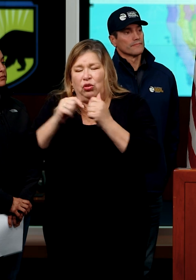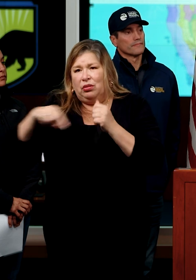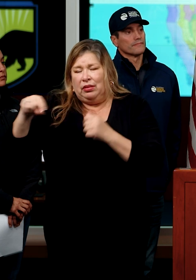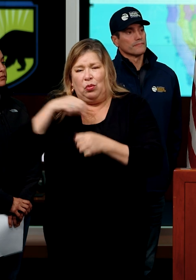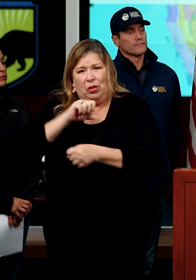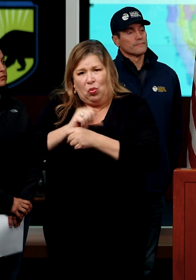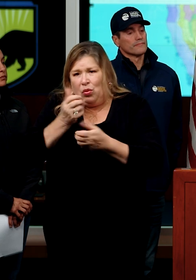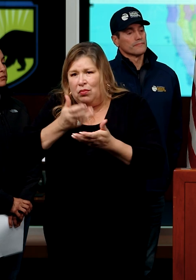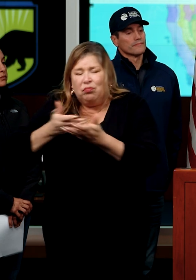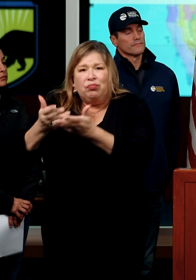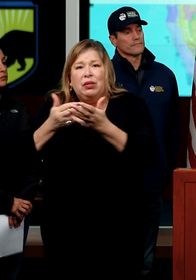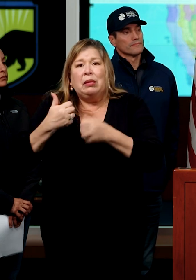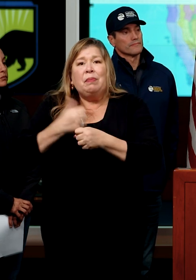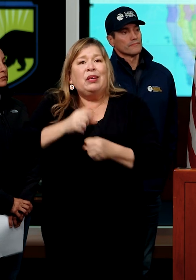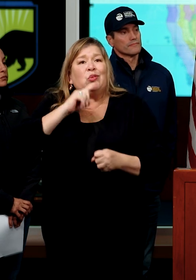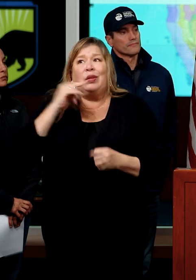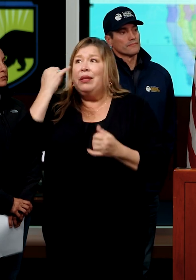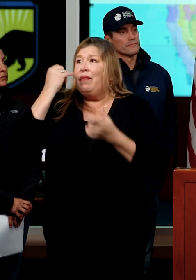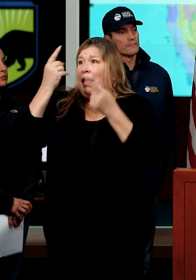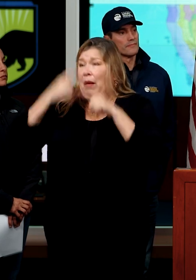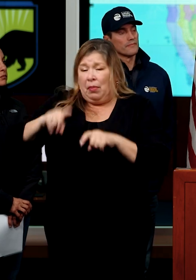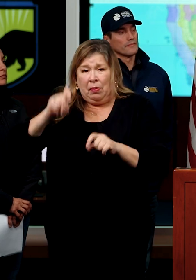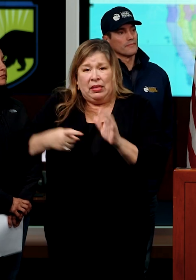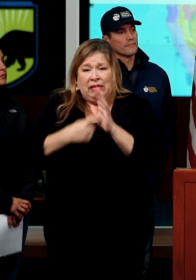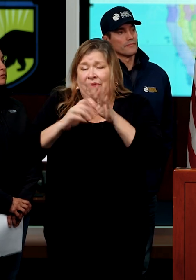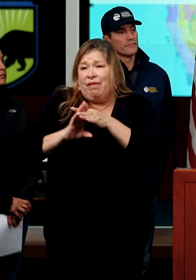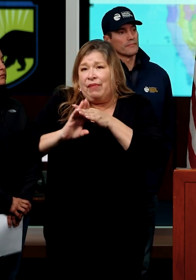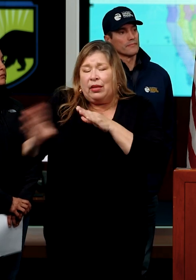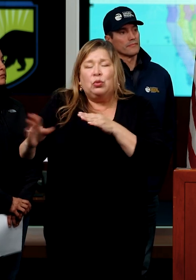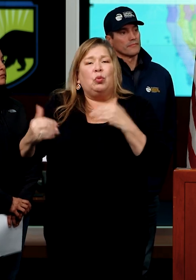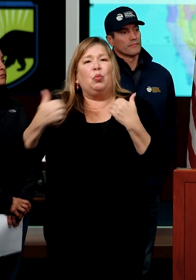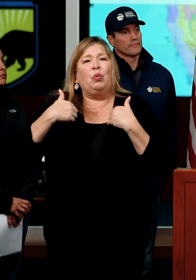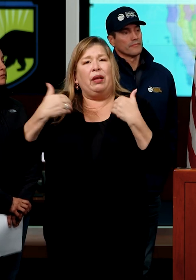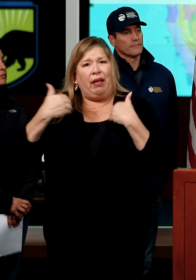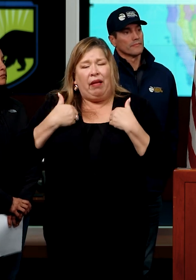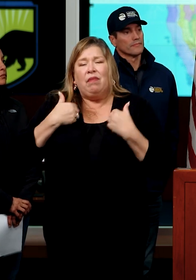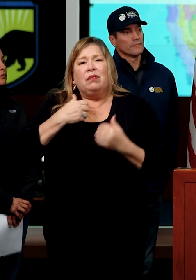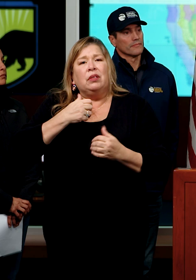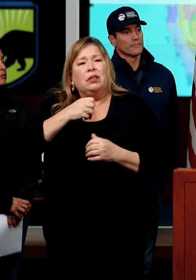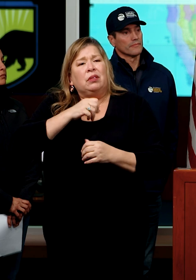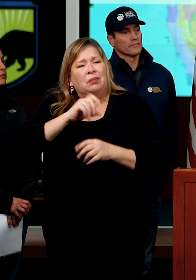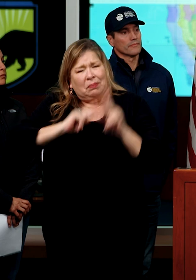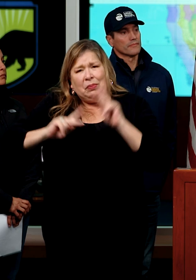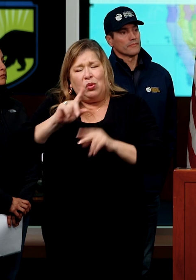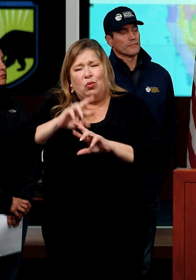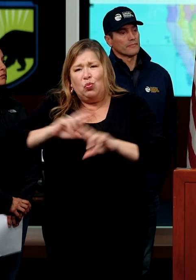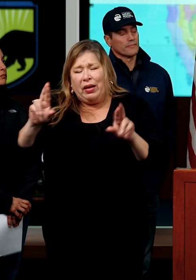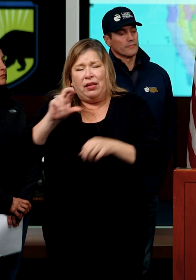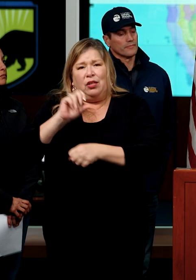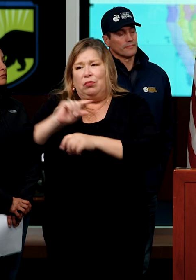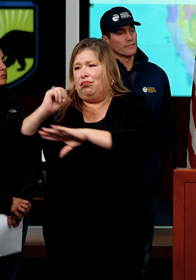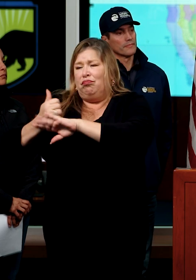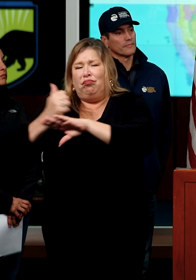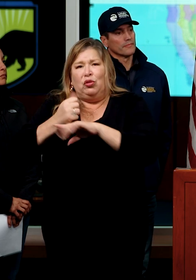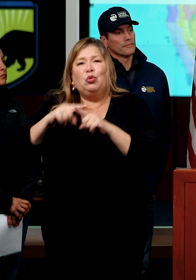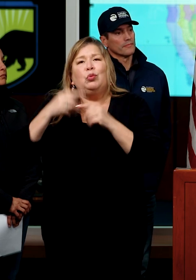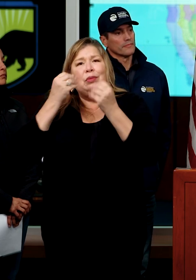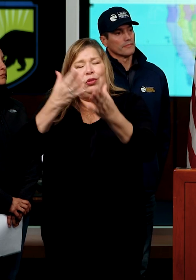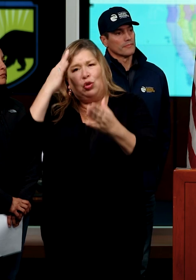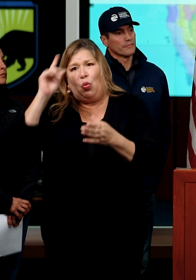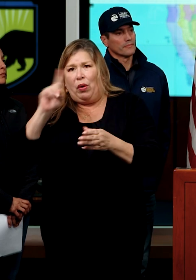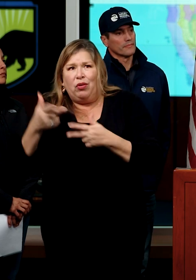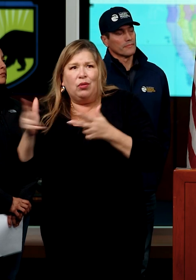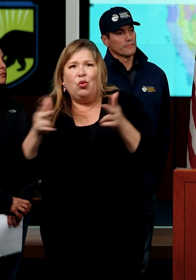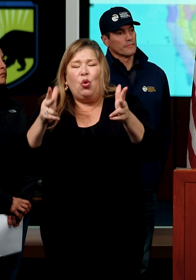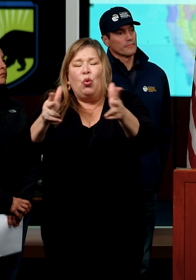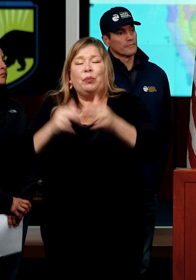of an evacuation. We have our traffic operations staff ready with detours as needed. Again,